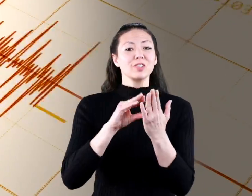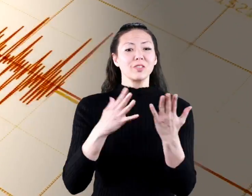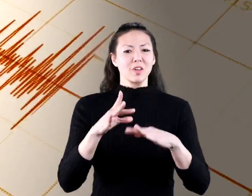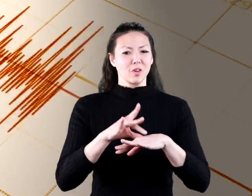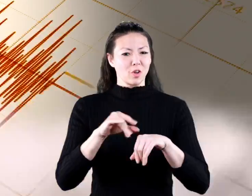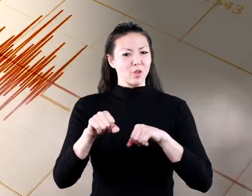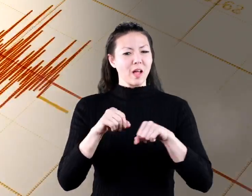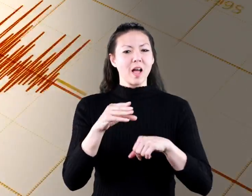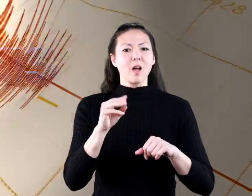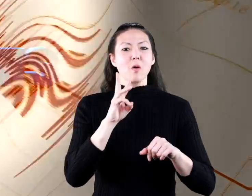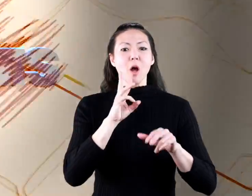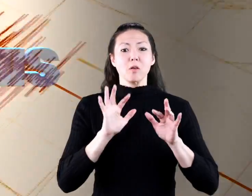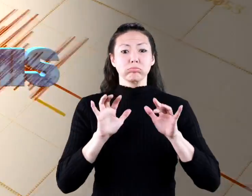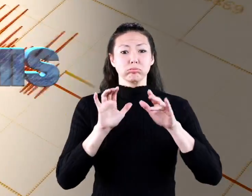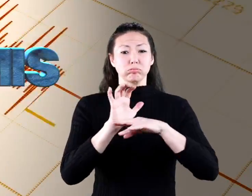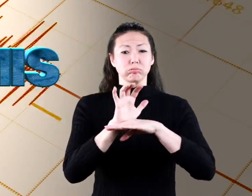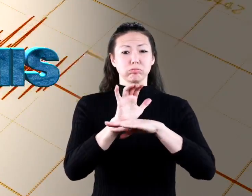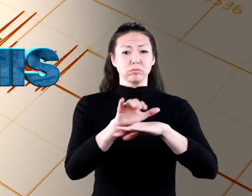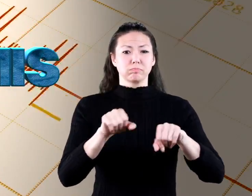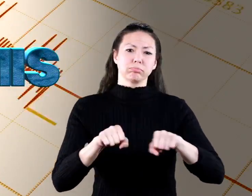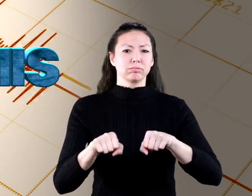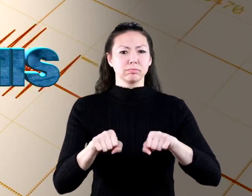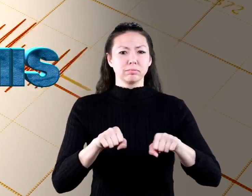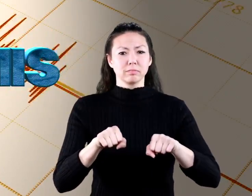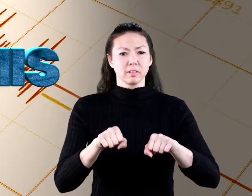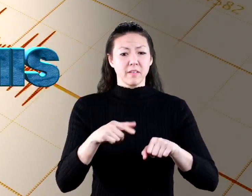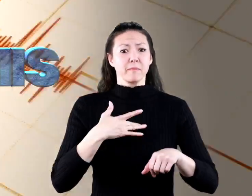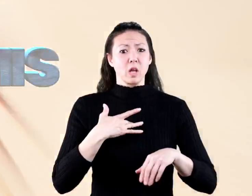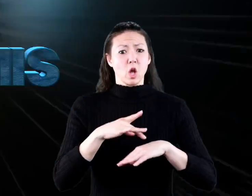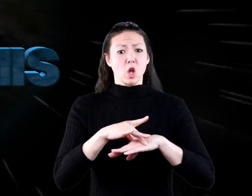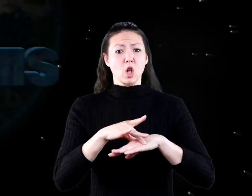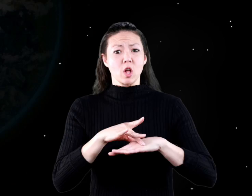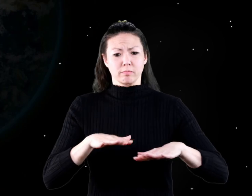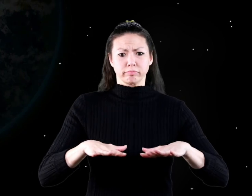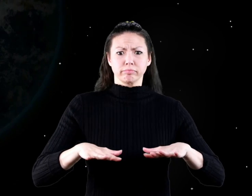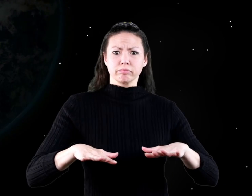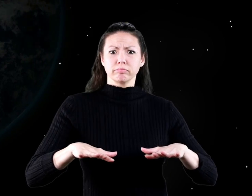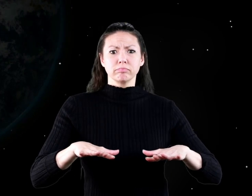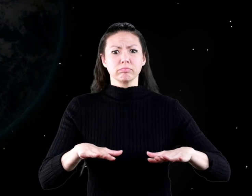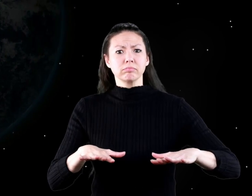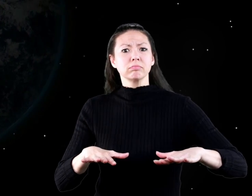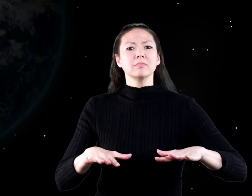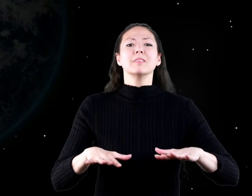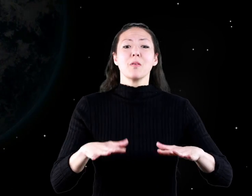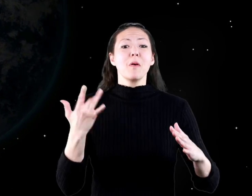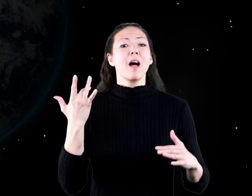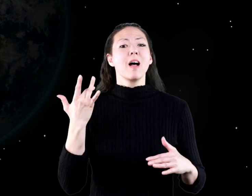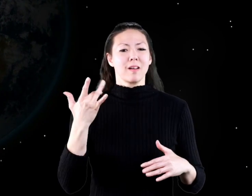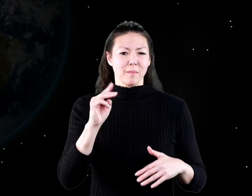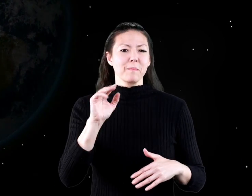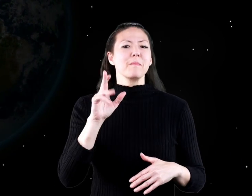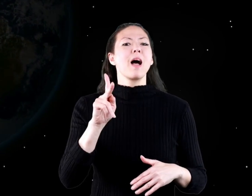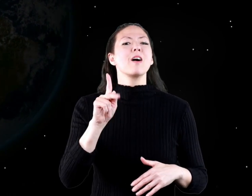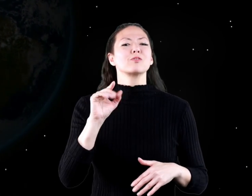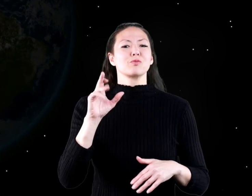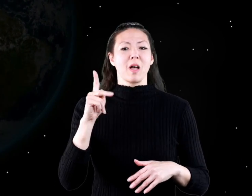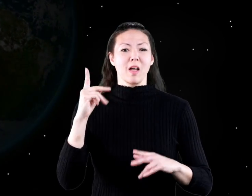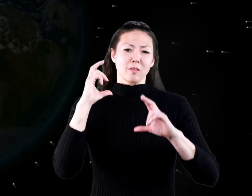Let's learn about earthquakes and tsunamis. If you feel the earth moving under your feet, it could be